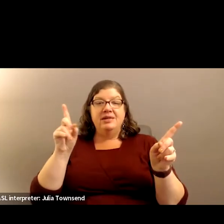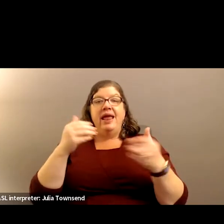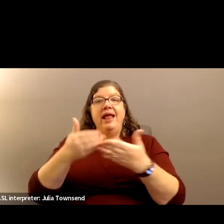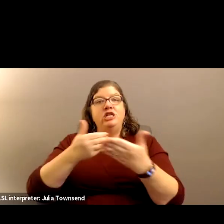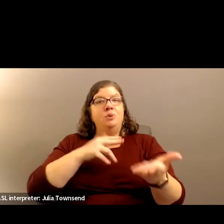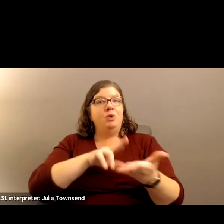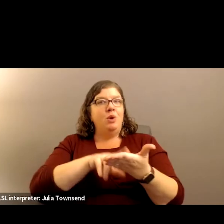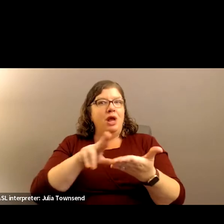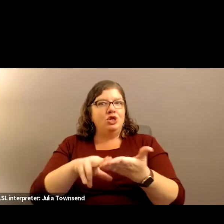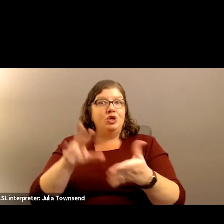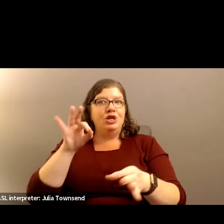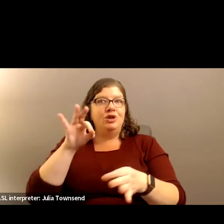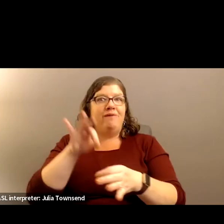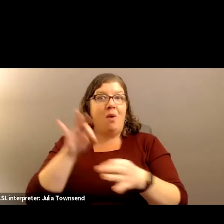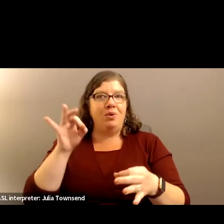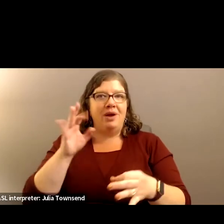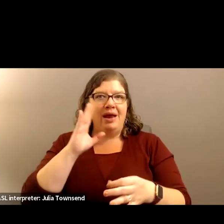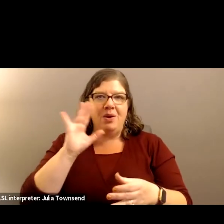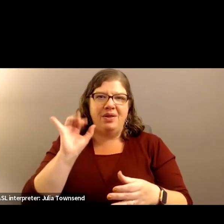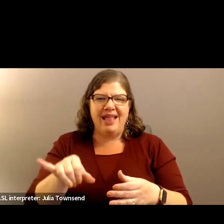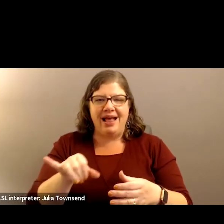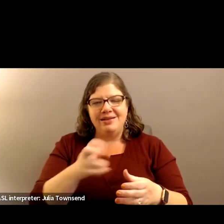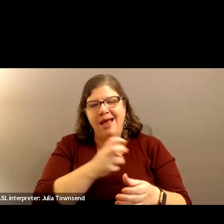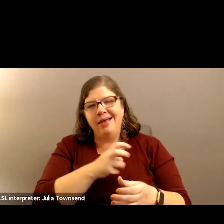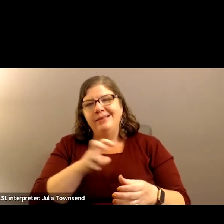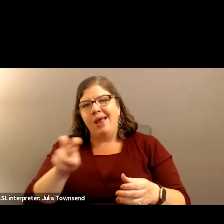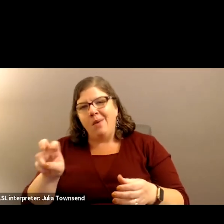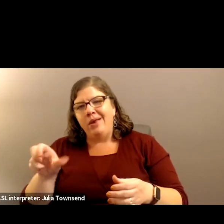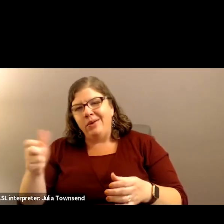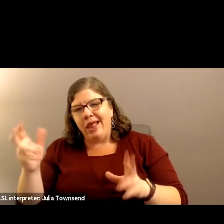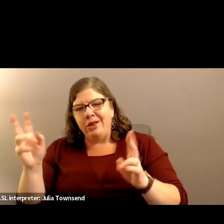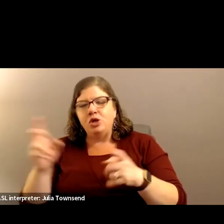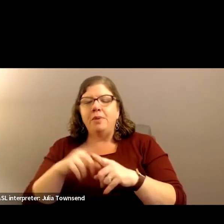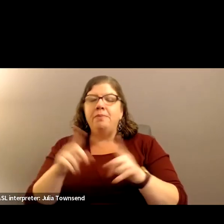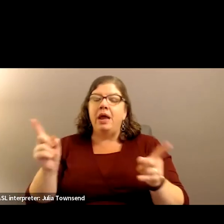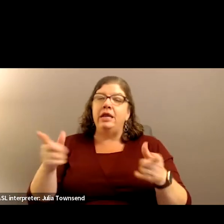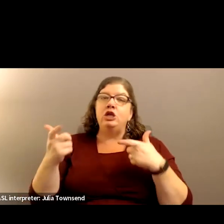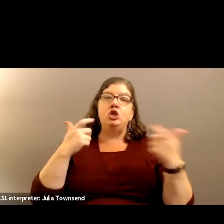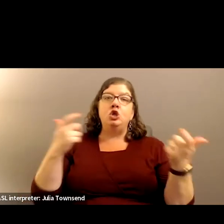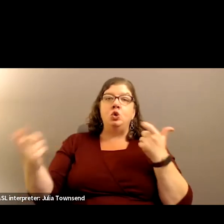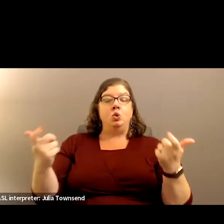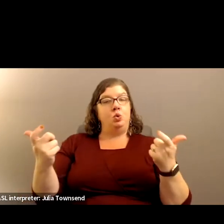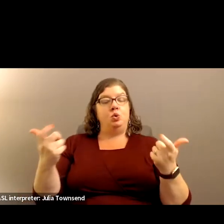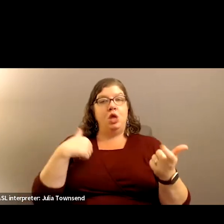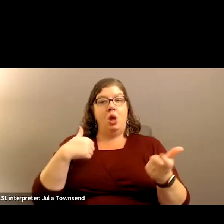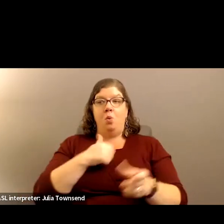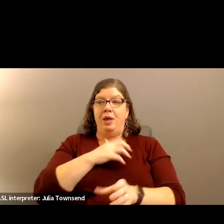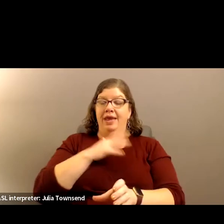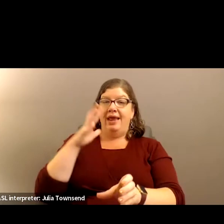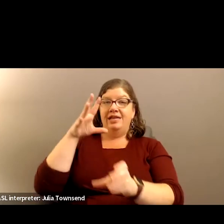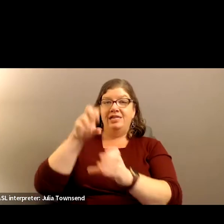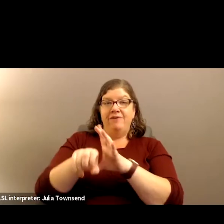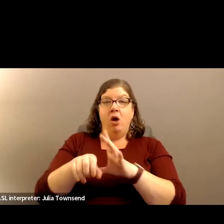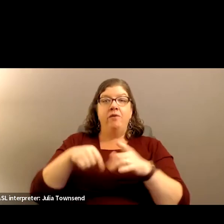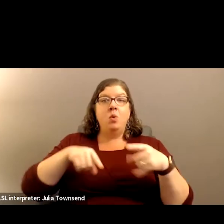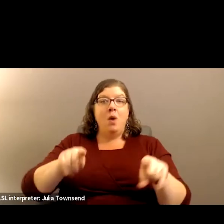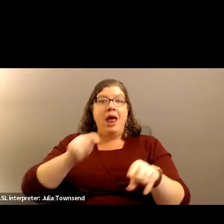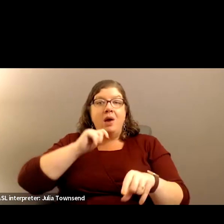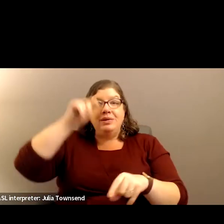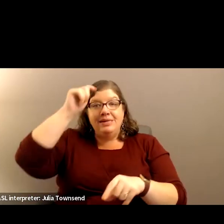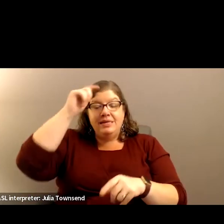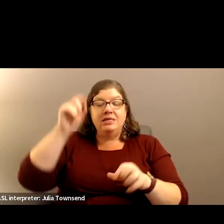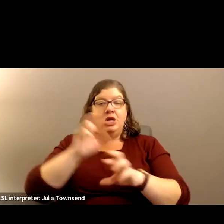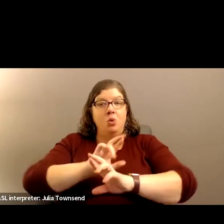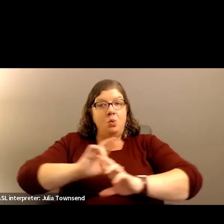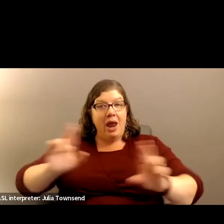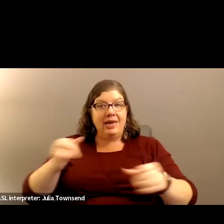registering to vote. I know that's kind of a segue, but it's huge that we get engaged as teens and choose that we